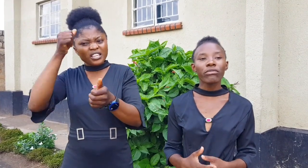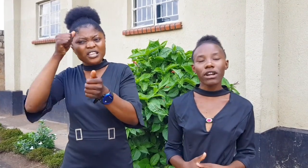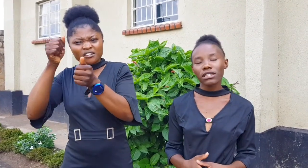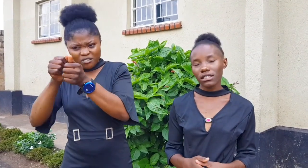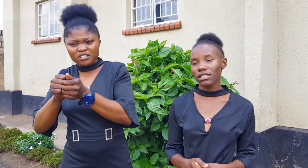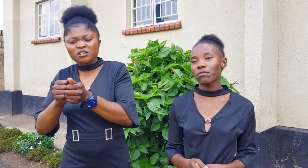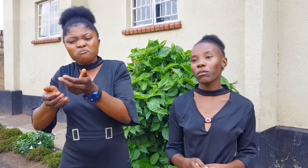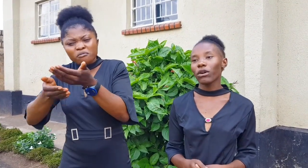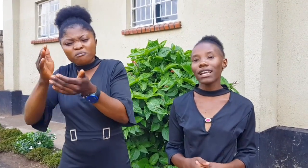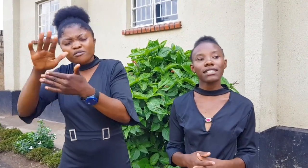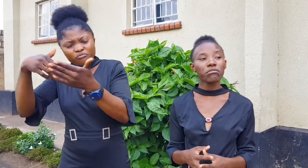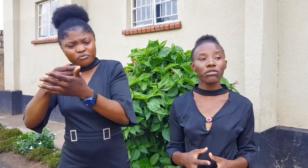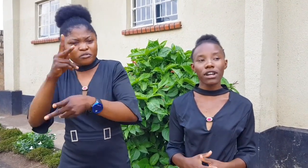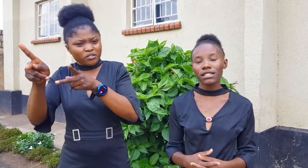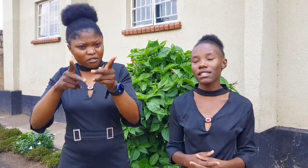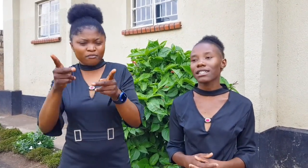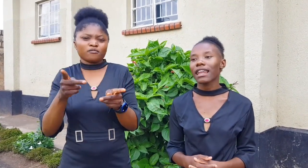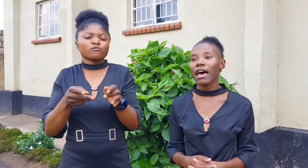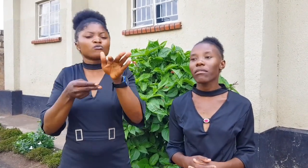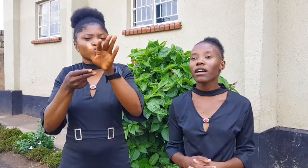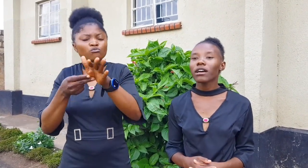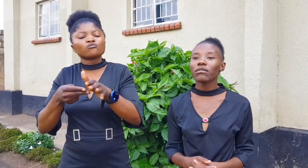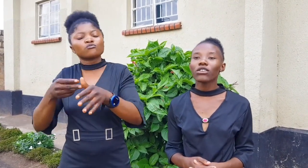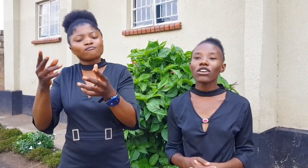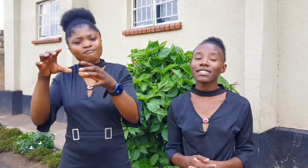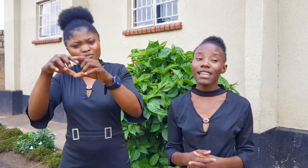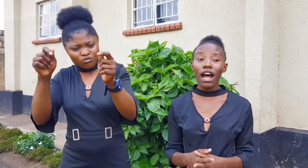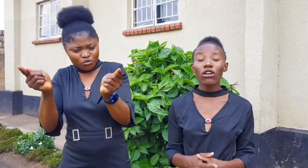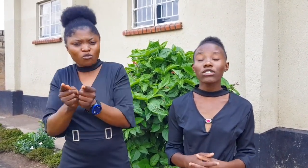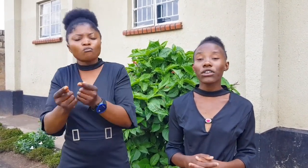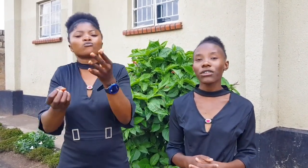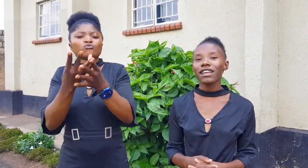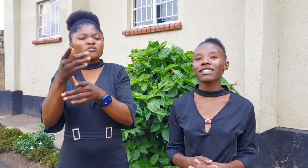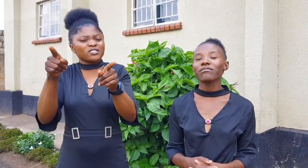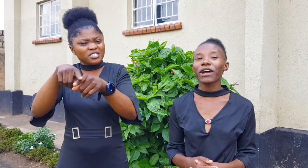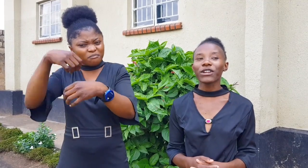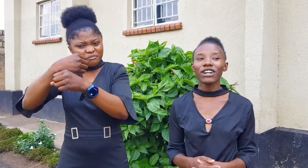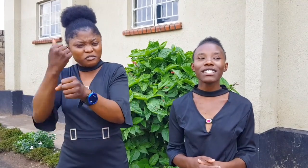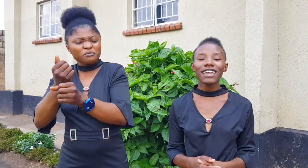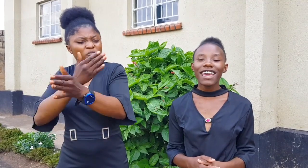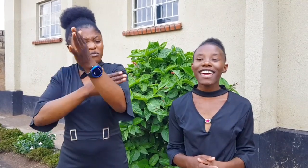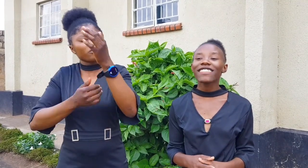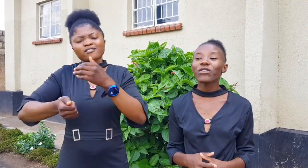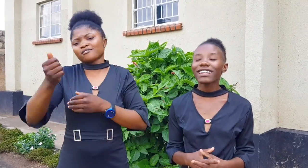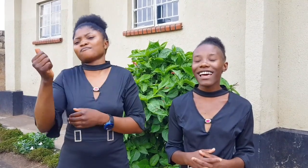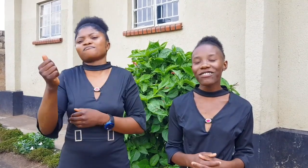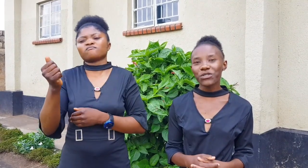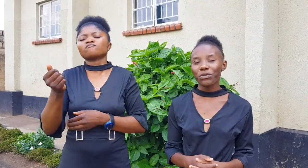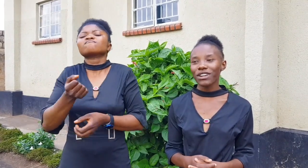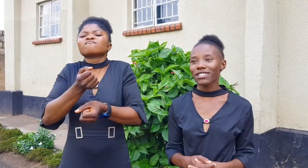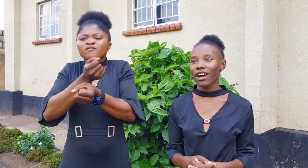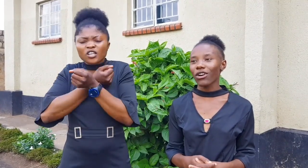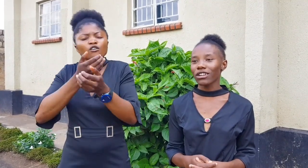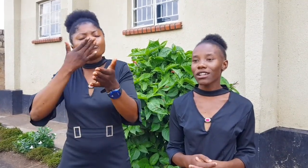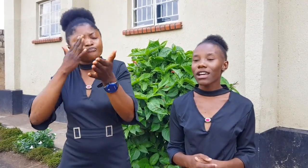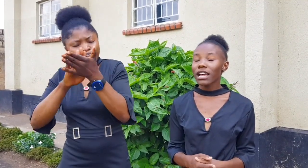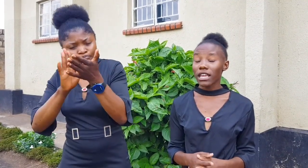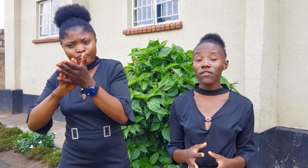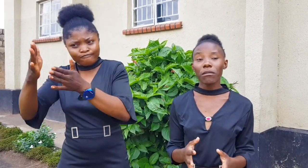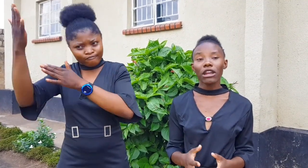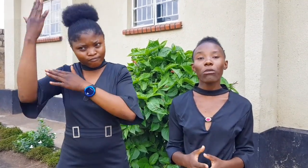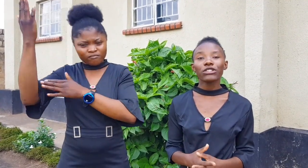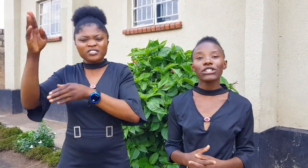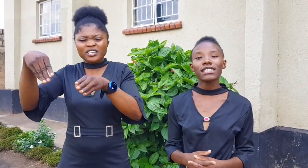let's embrace these people, let's embrace this club because they are also created by God and they would love to praise their God.